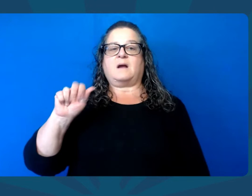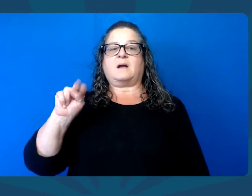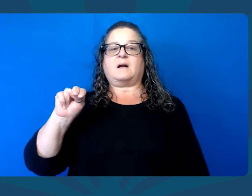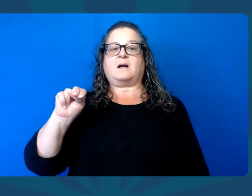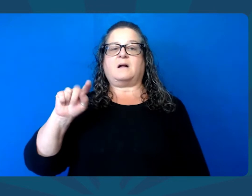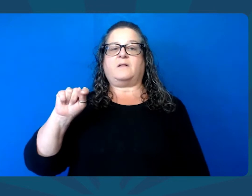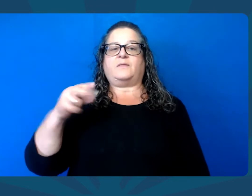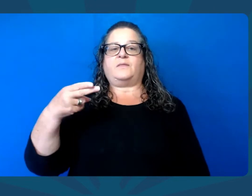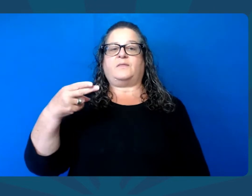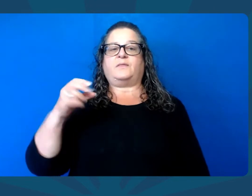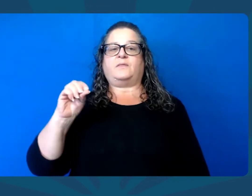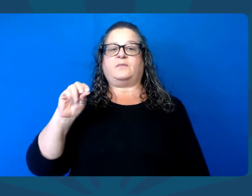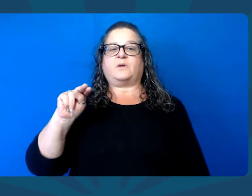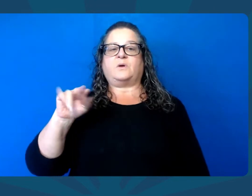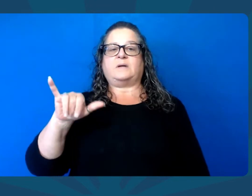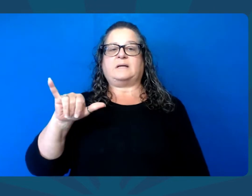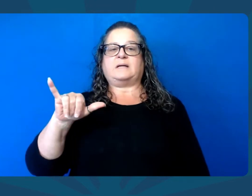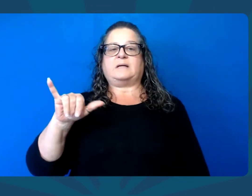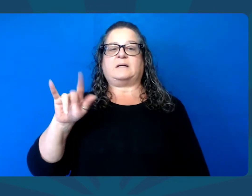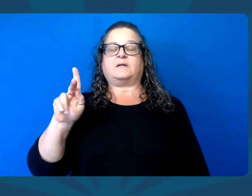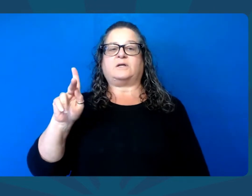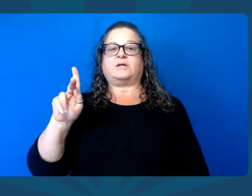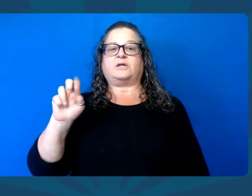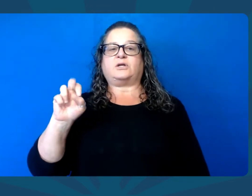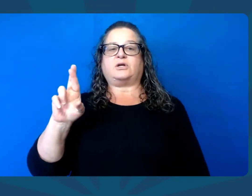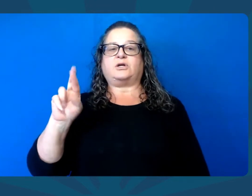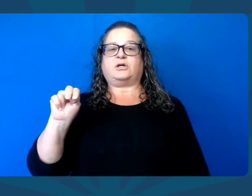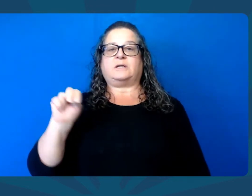canada. Kearns, Kearns,